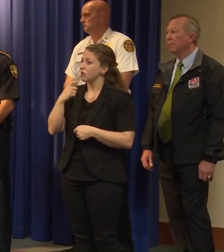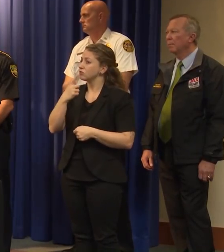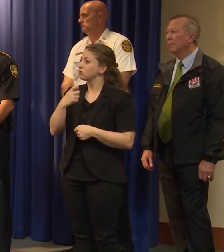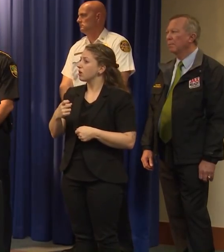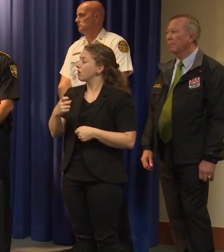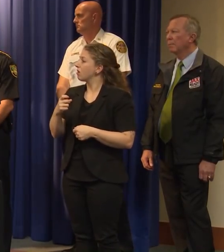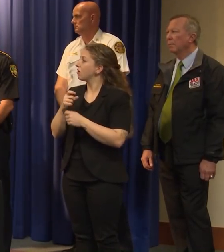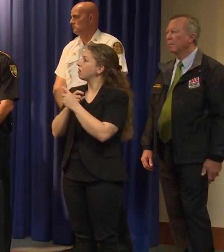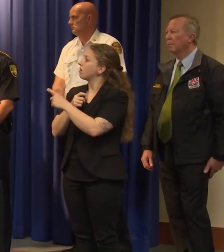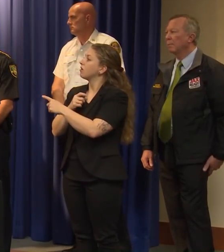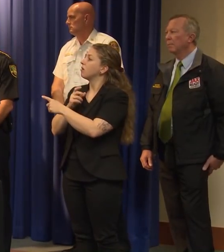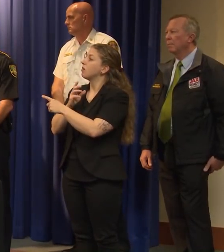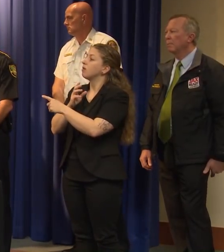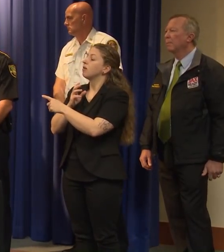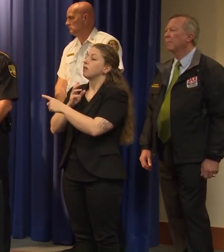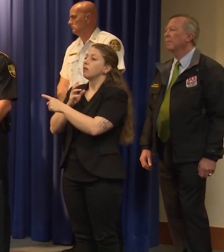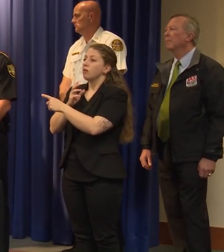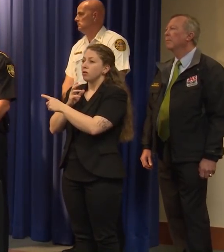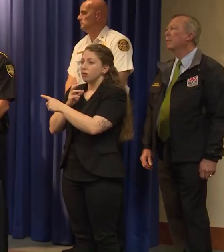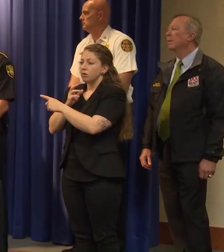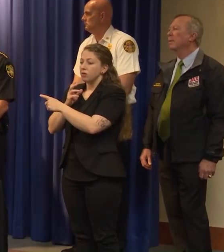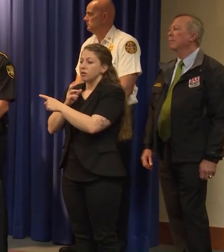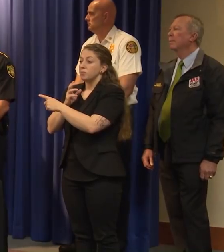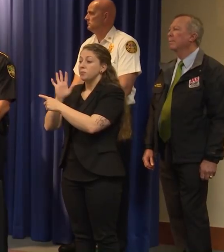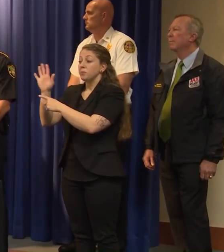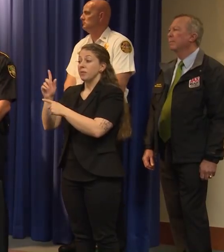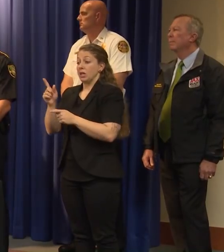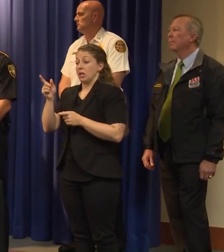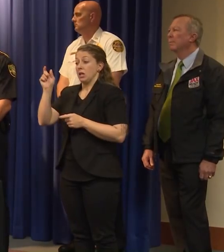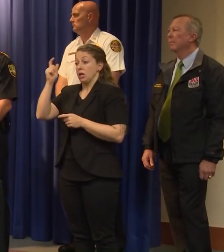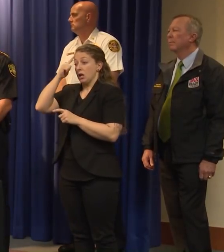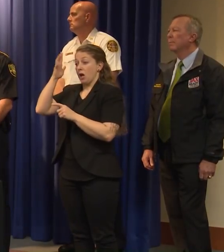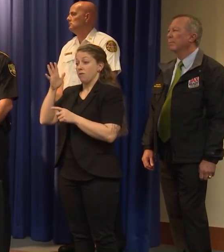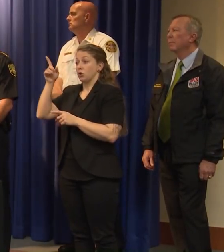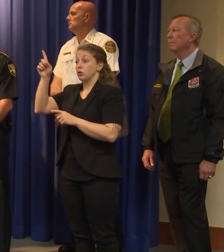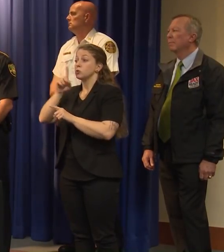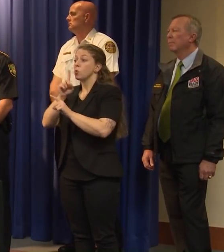As you noted, Mayor, the governor, the governor's order talks about percentages.